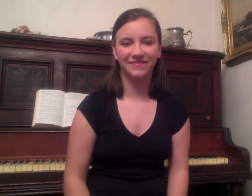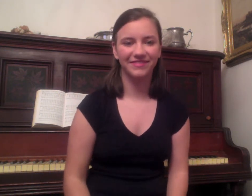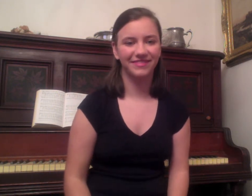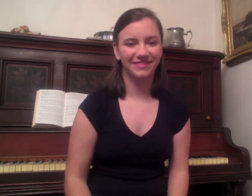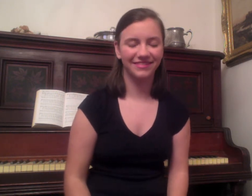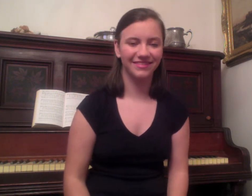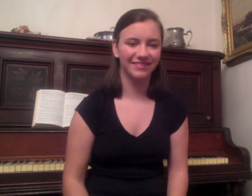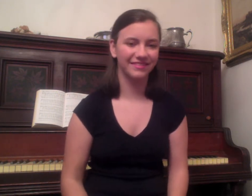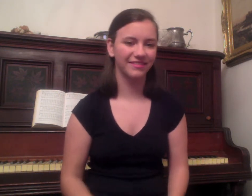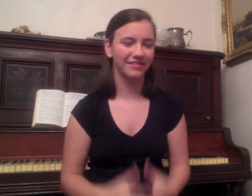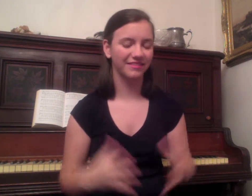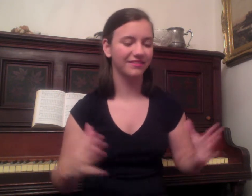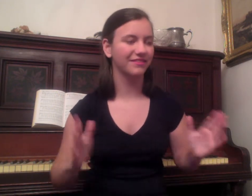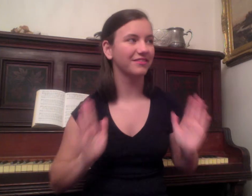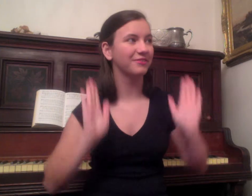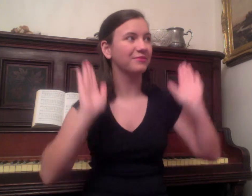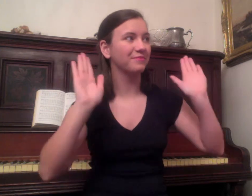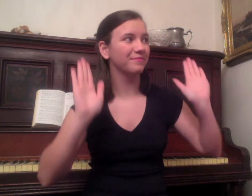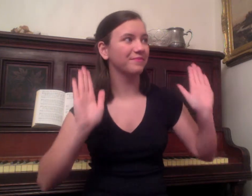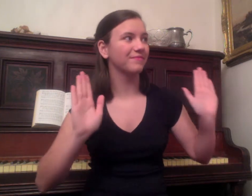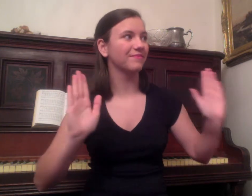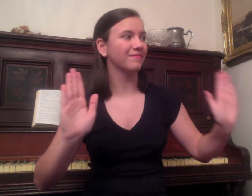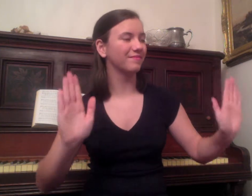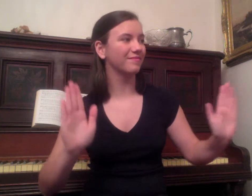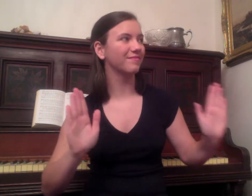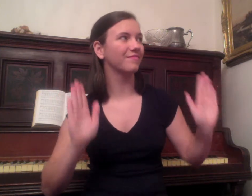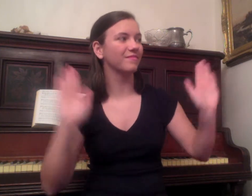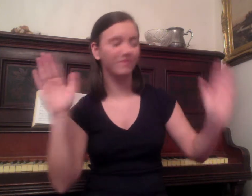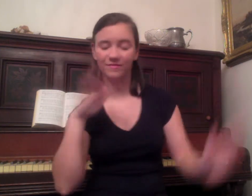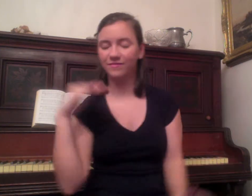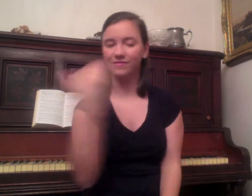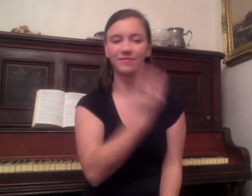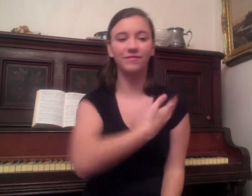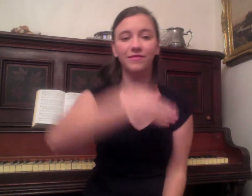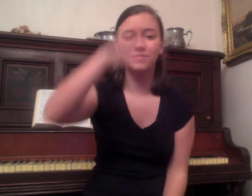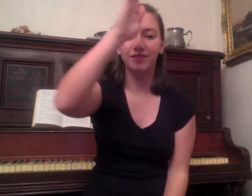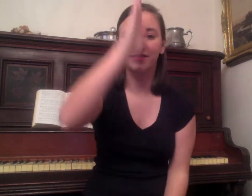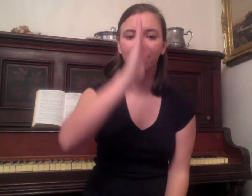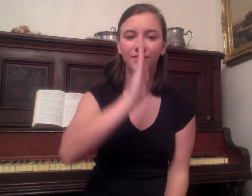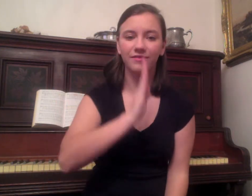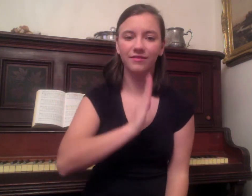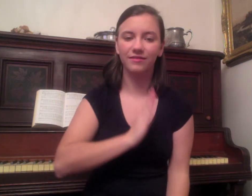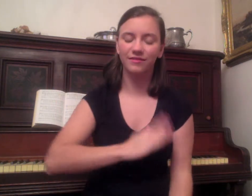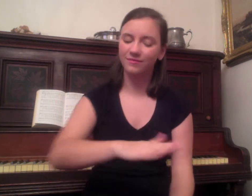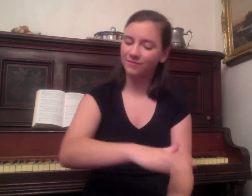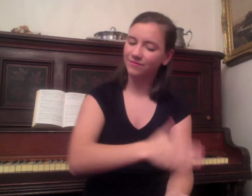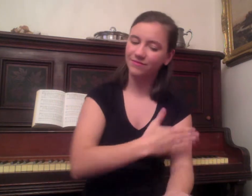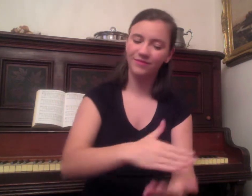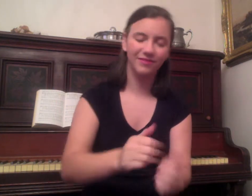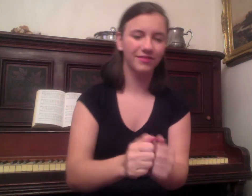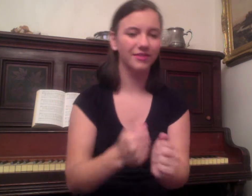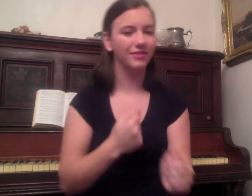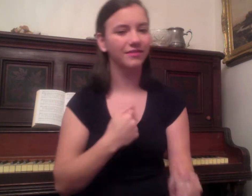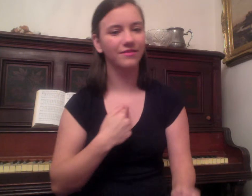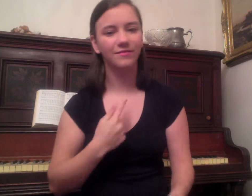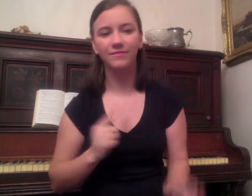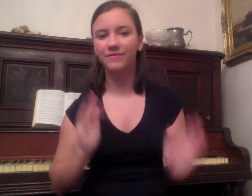How great is our God. Sing with me